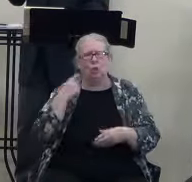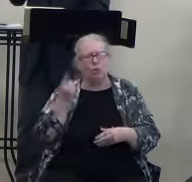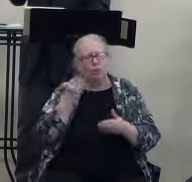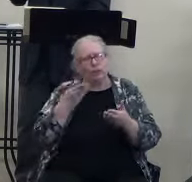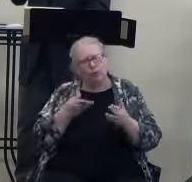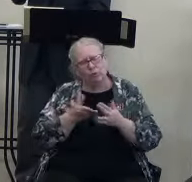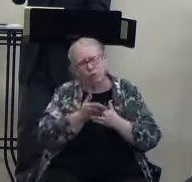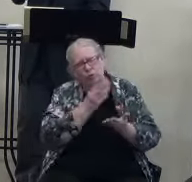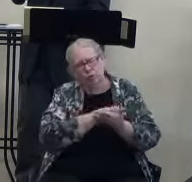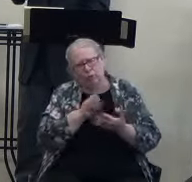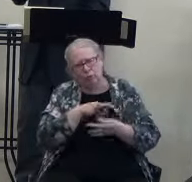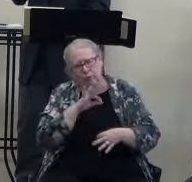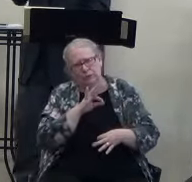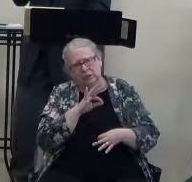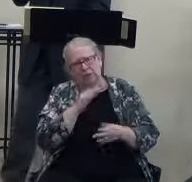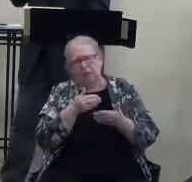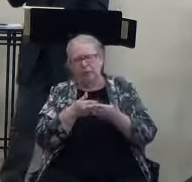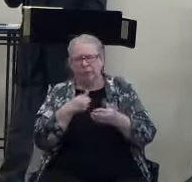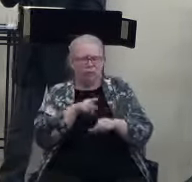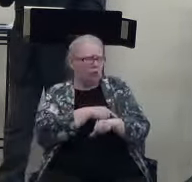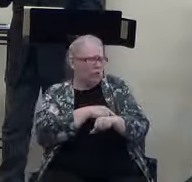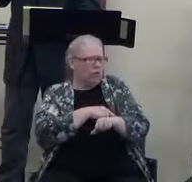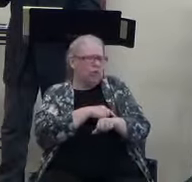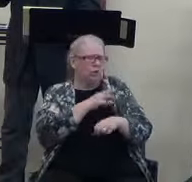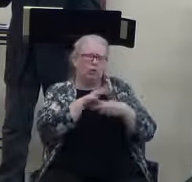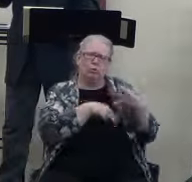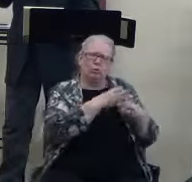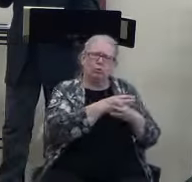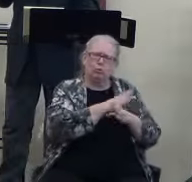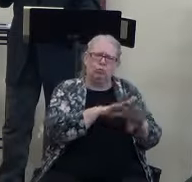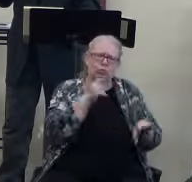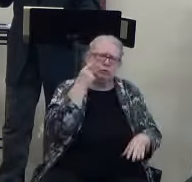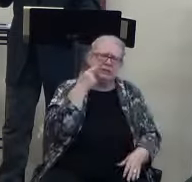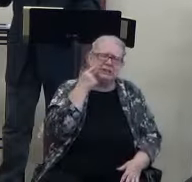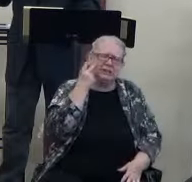before long, the world won't see me, but you'll see me.